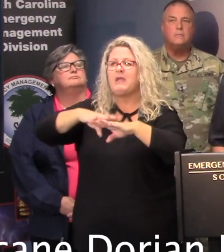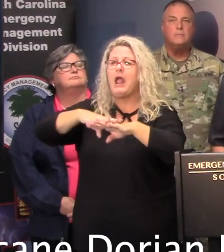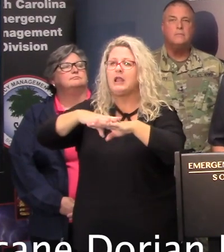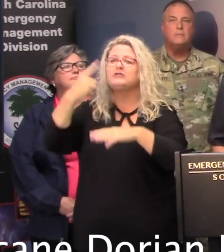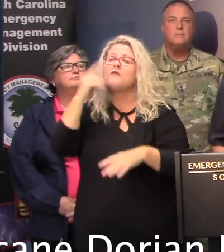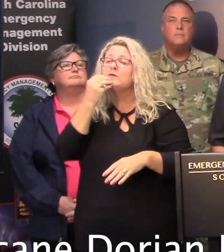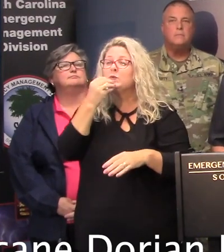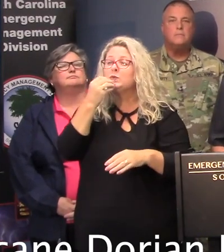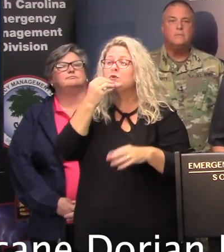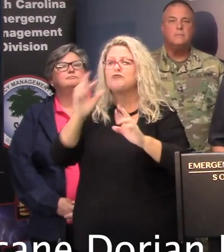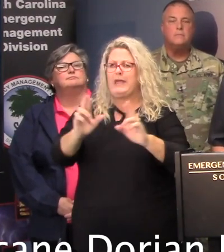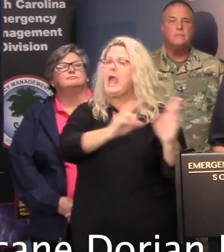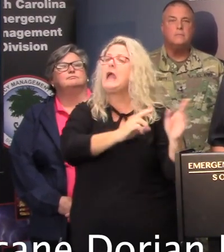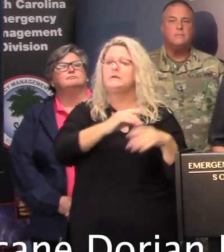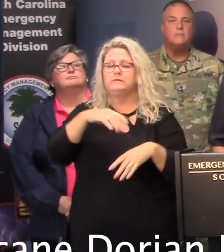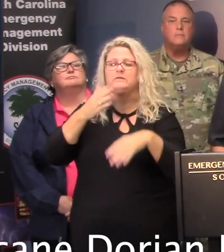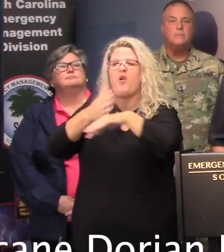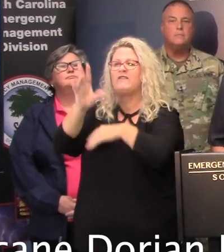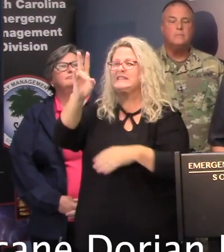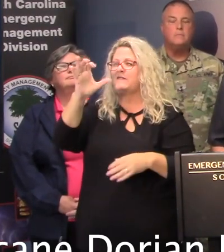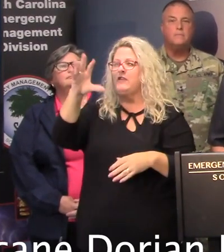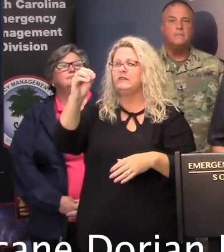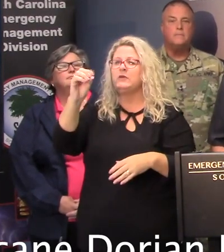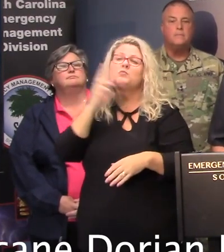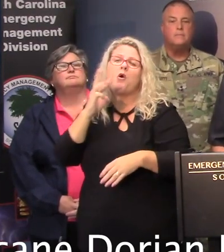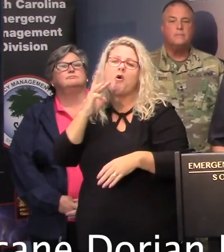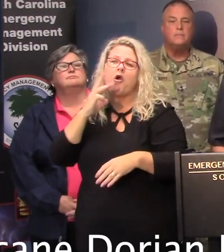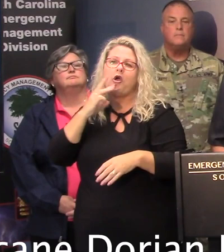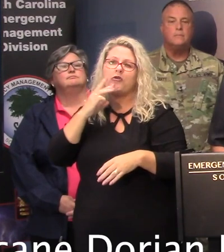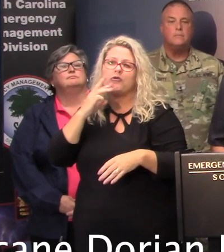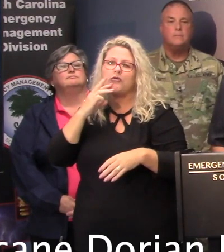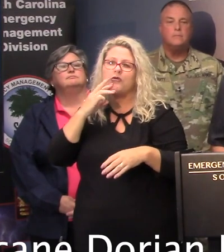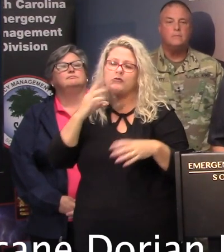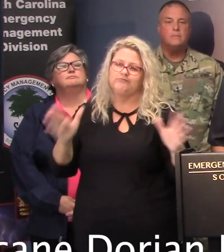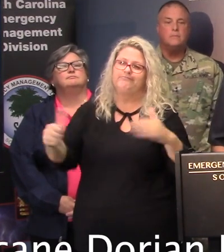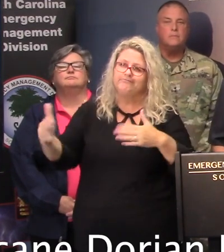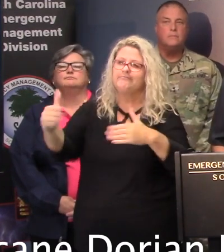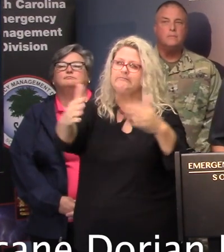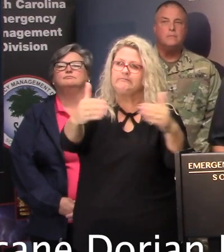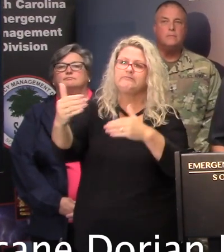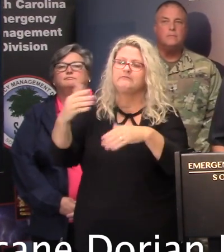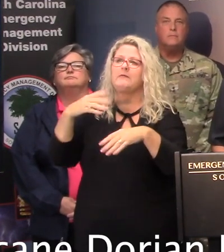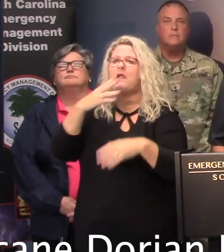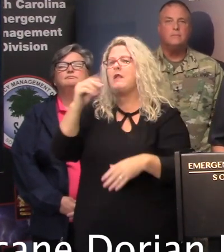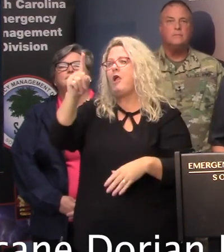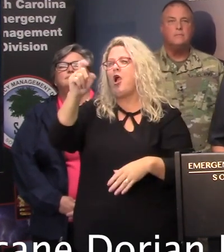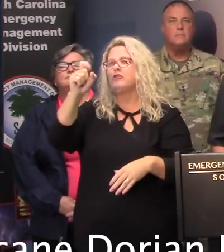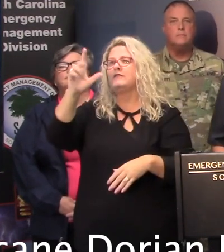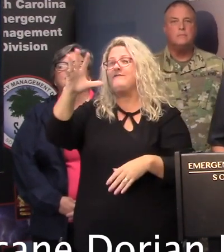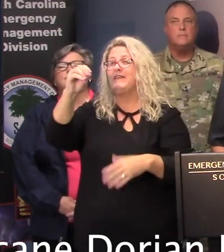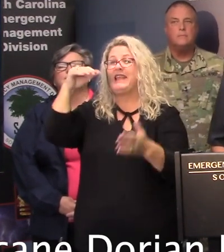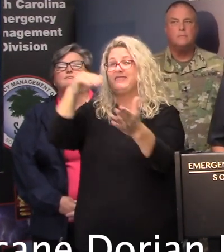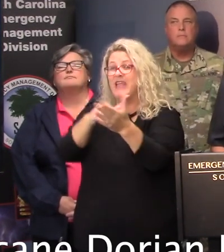meals ready to eat, uh, and over 750 pallets of water, as well as, uh, 150, uh, uh, 1,000